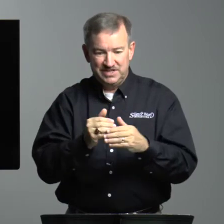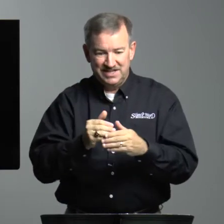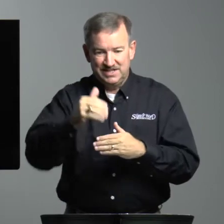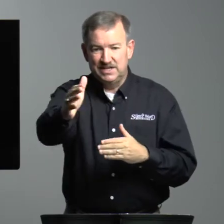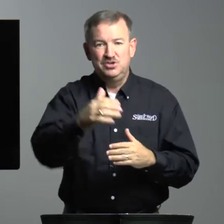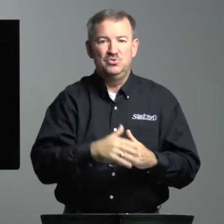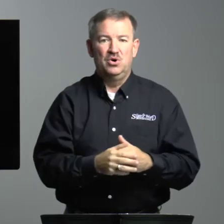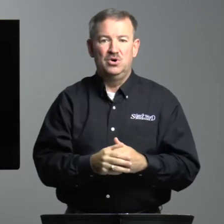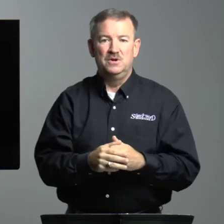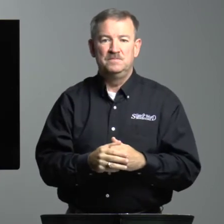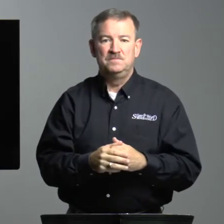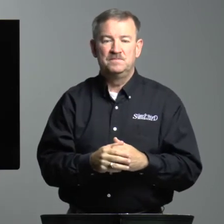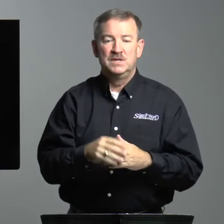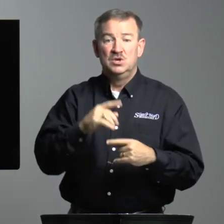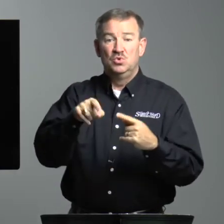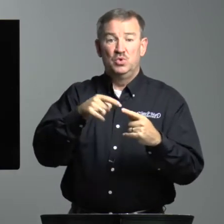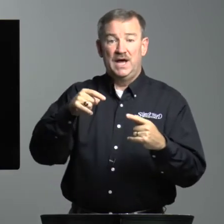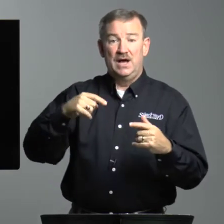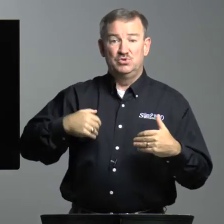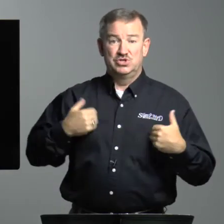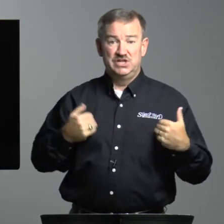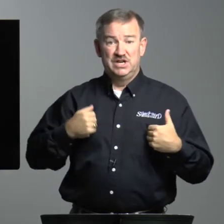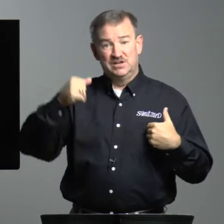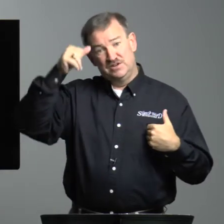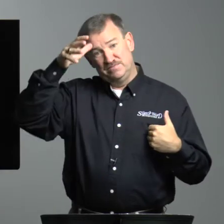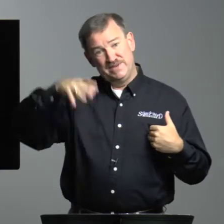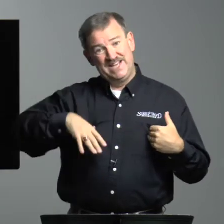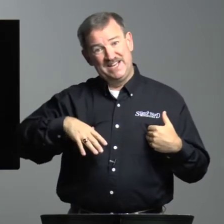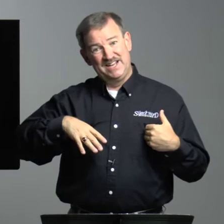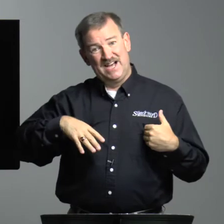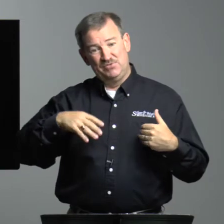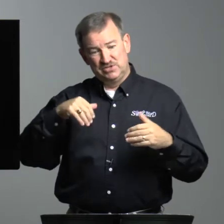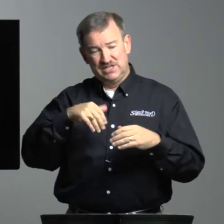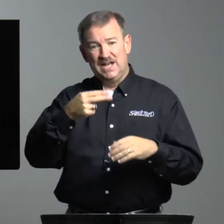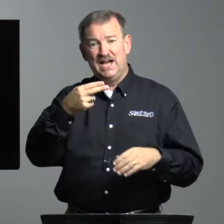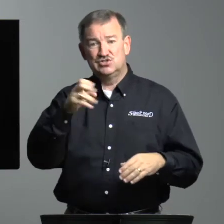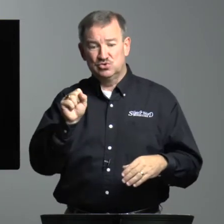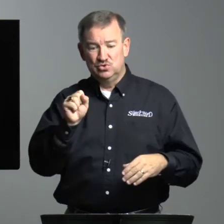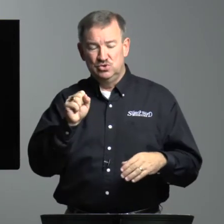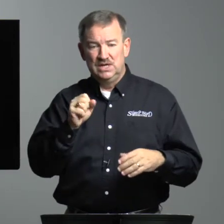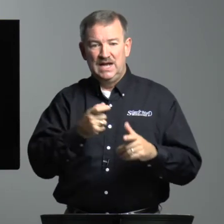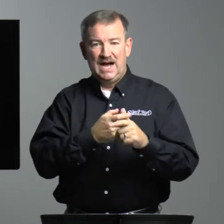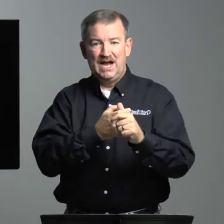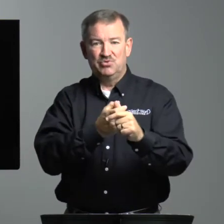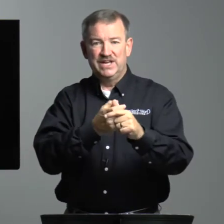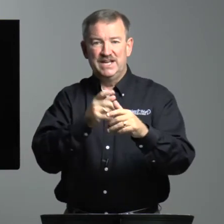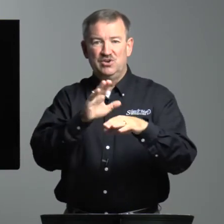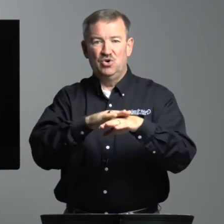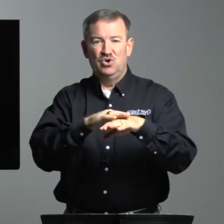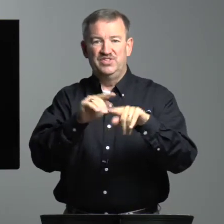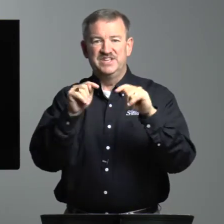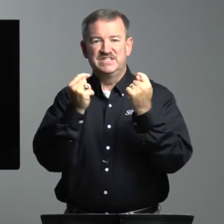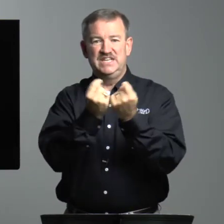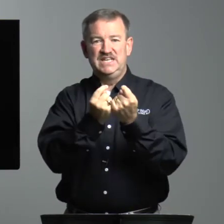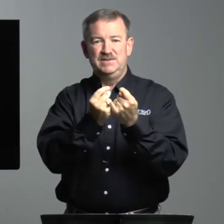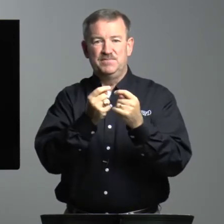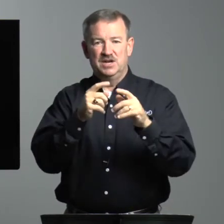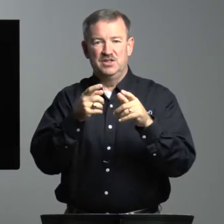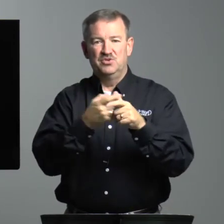continue on. When I was a younger man, I was in high school. I ran on the team, the